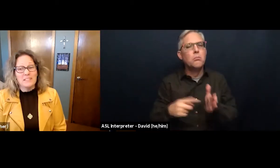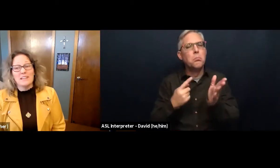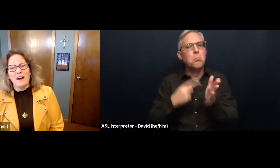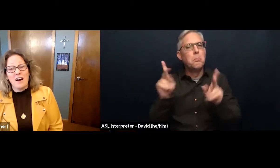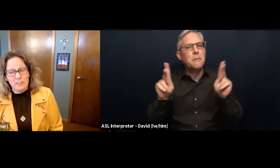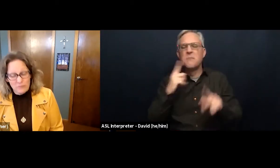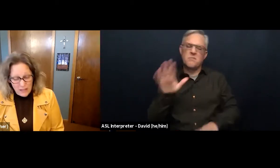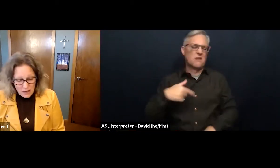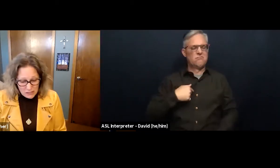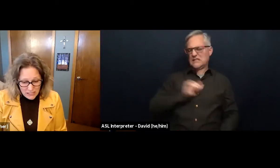on our families.